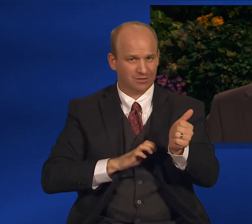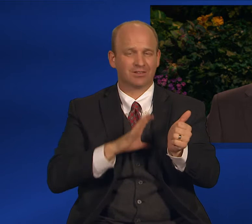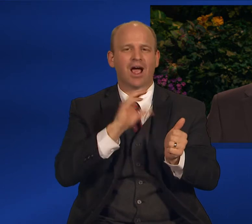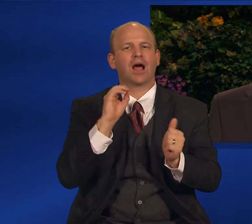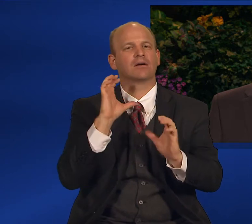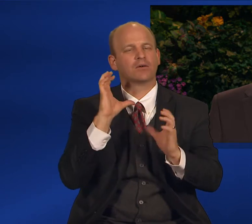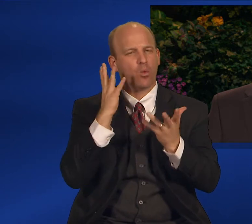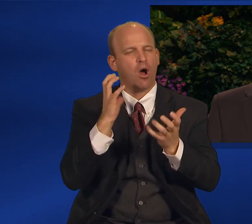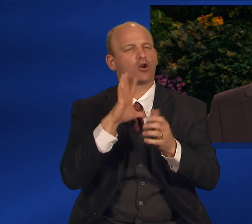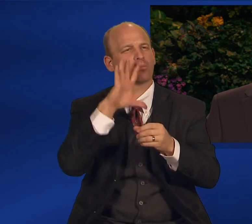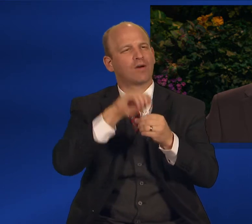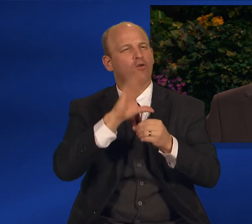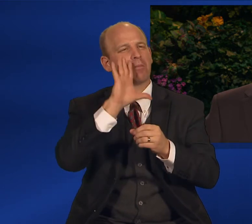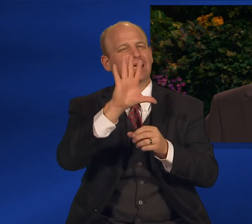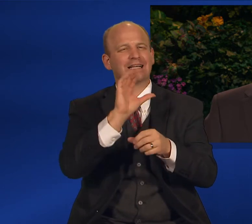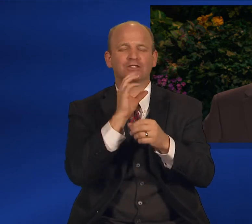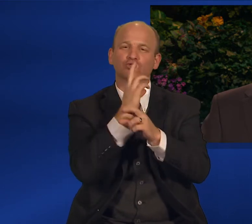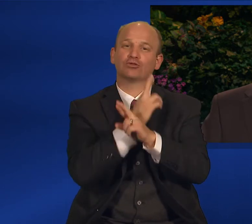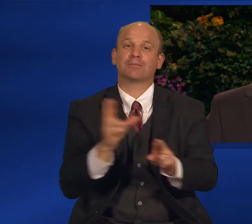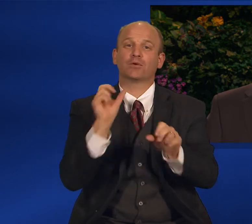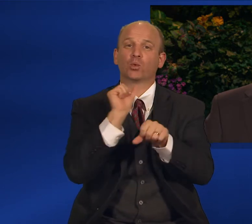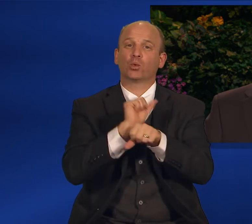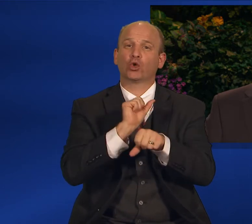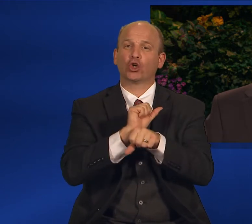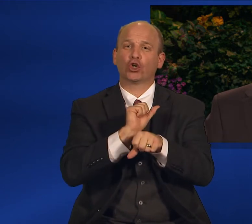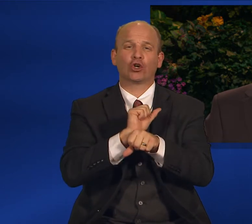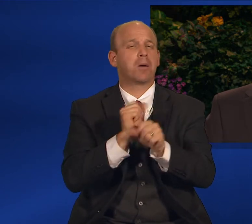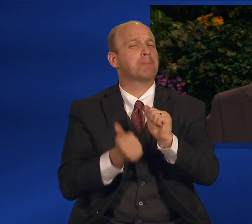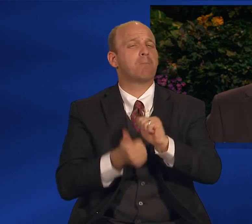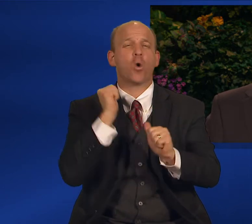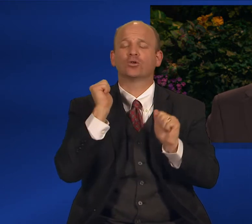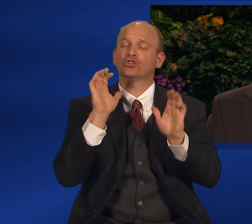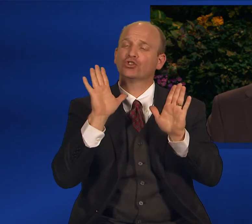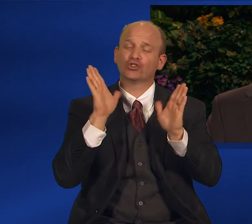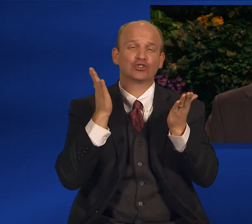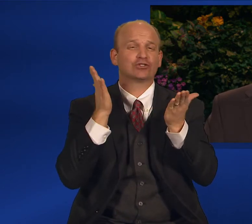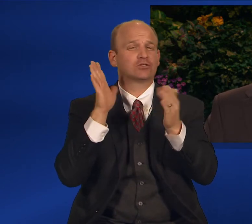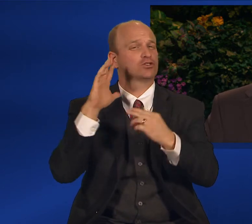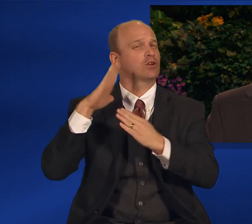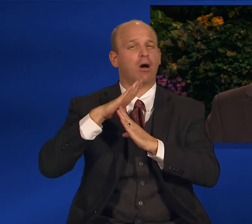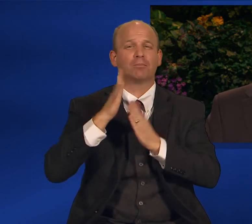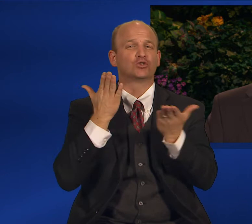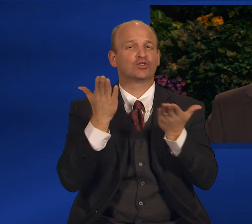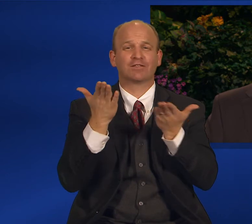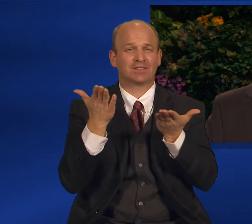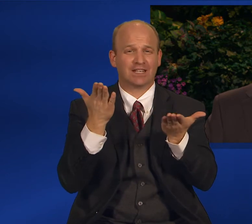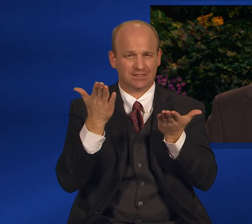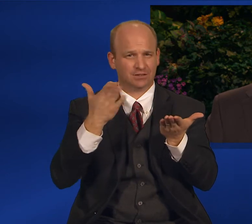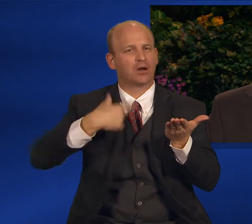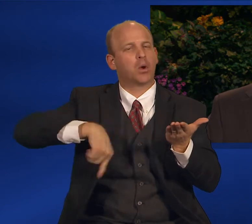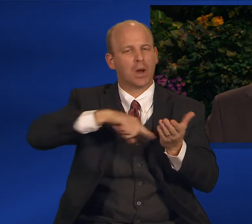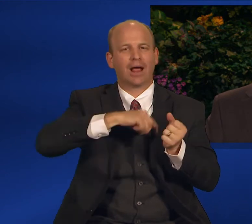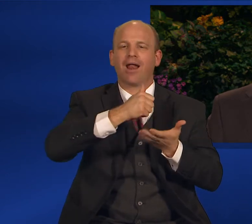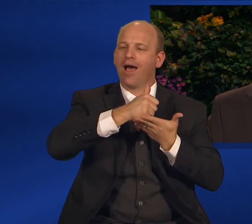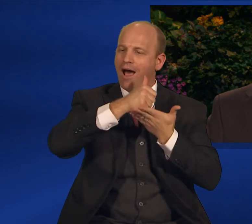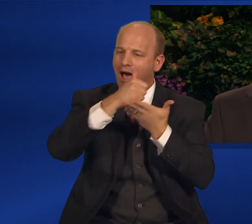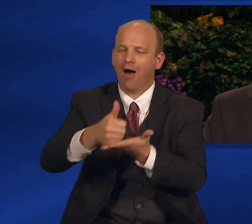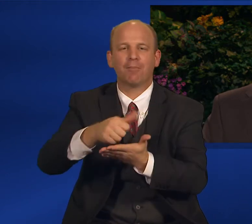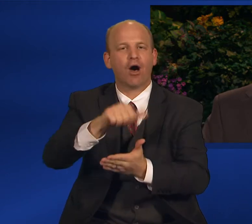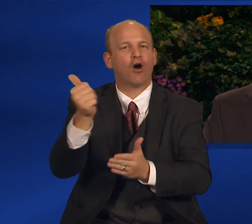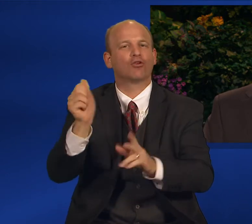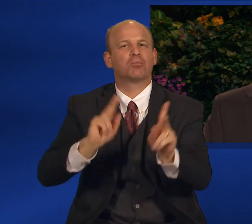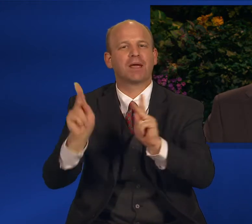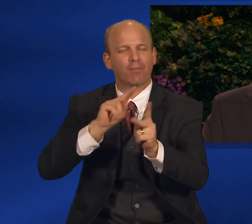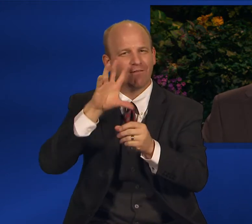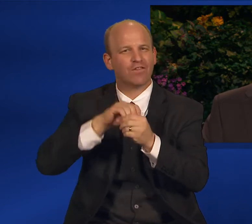greatest service we can provide to others in this life, beginning with those of our own family, is to bring them to Christ through